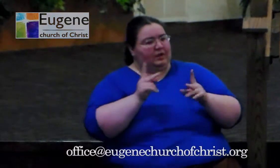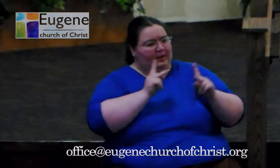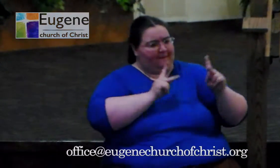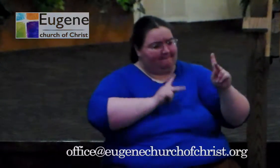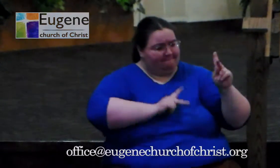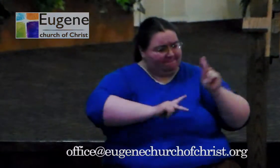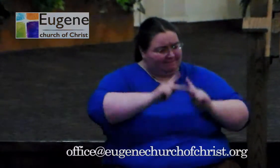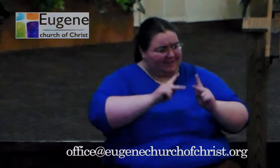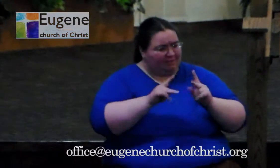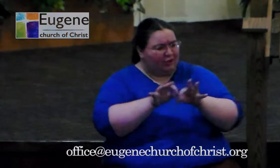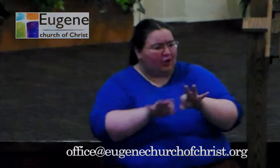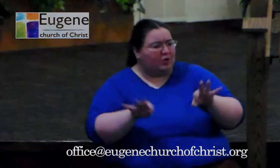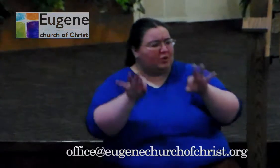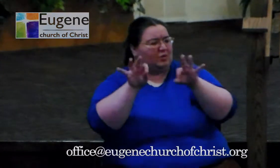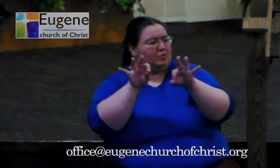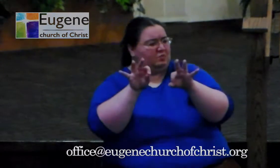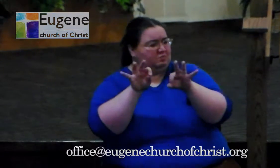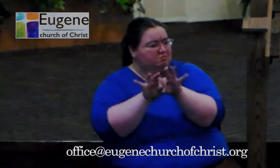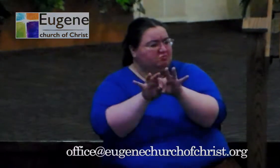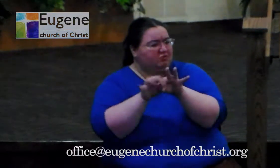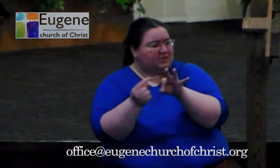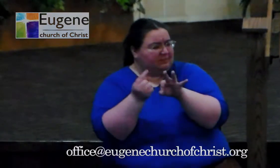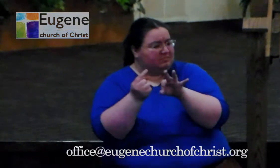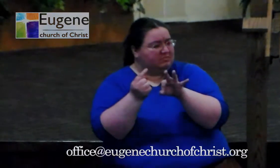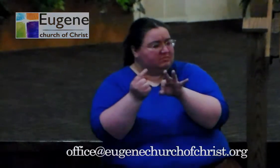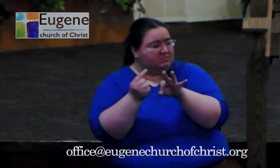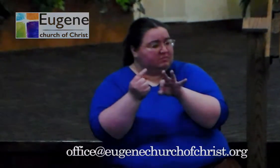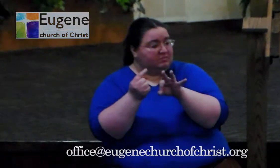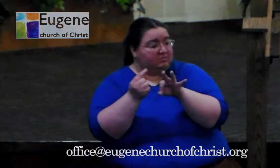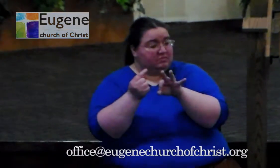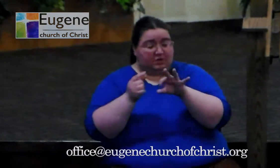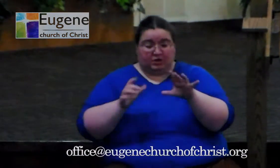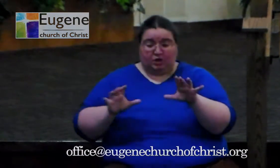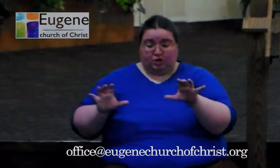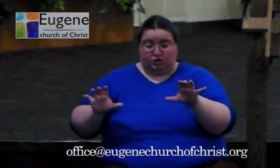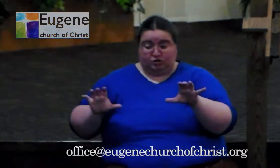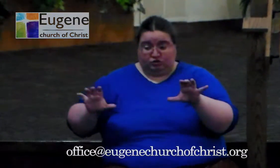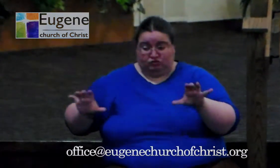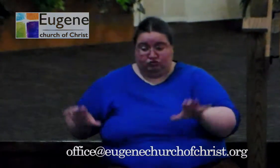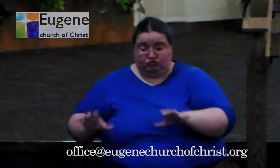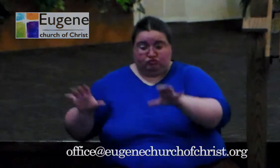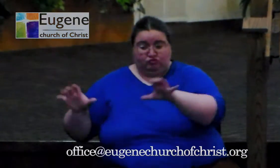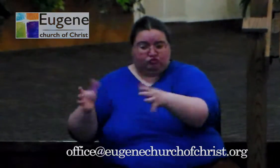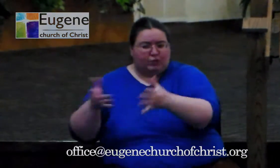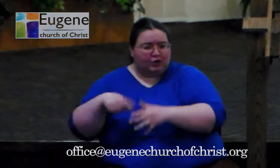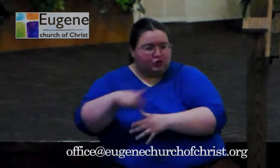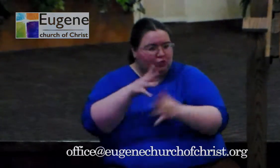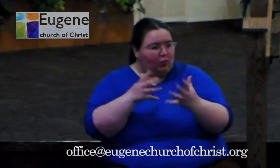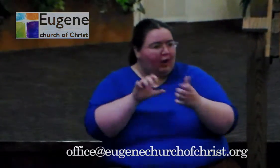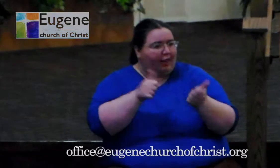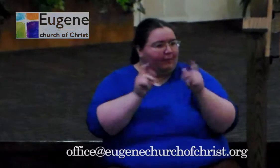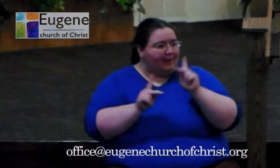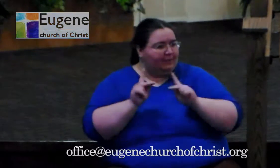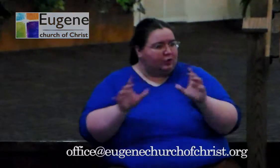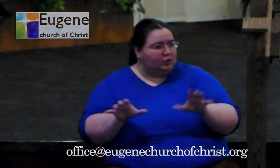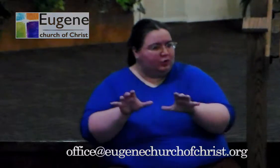Do unto others as you would have them do unto you. I'm hungry, and you fed me. I'm thirsty. You gave me a drink. I'm sick. And